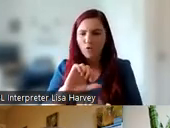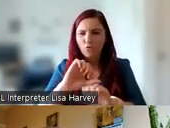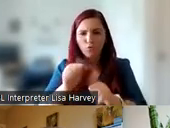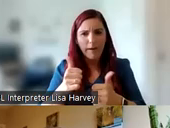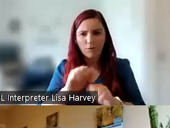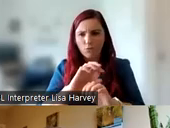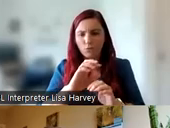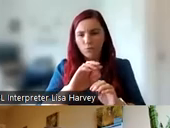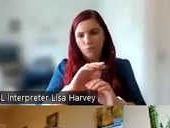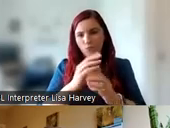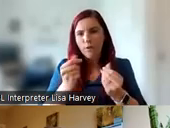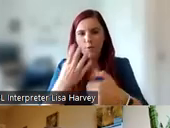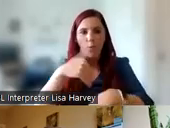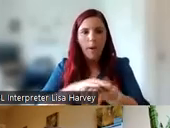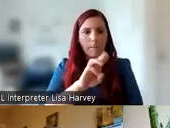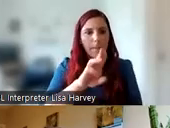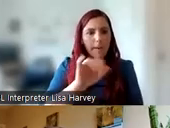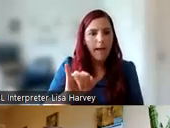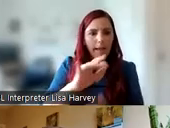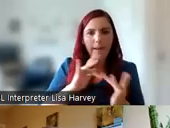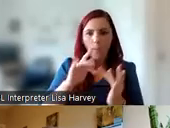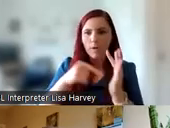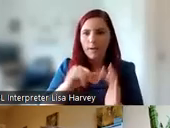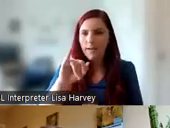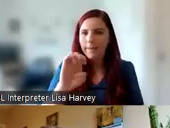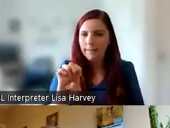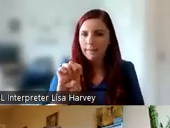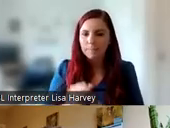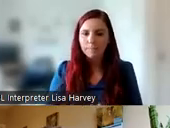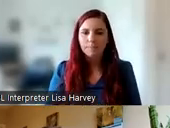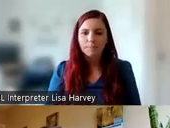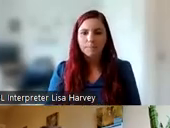Ignite Network, and I put the website up there. It's just ppinetwork.ie.